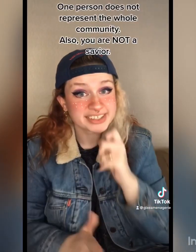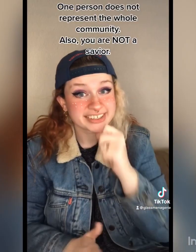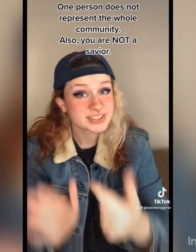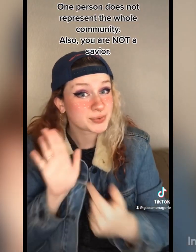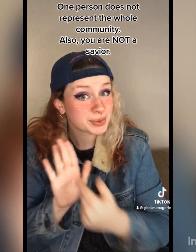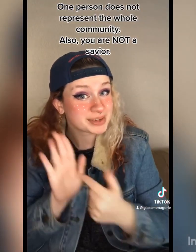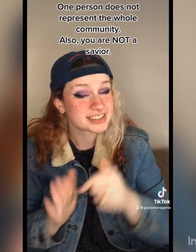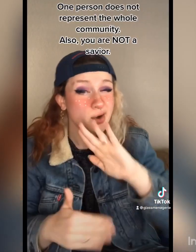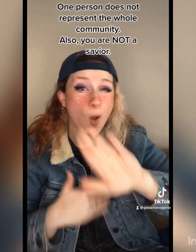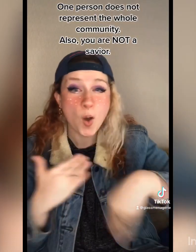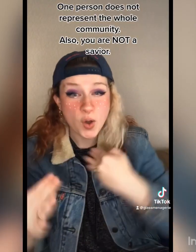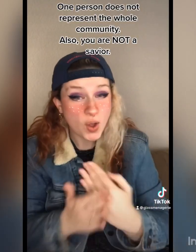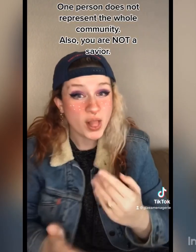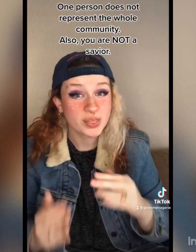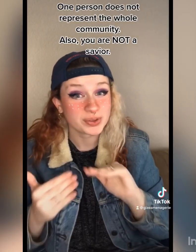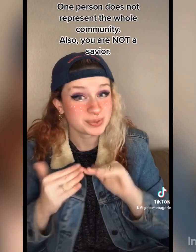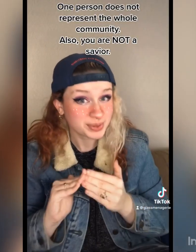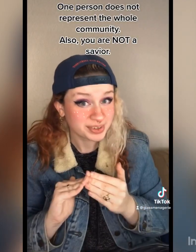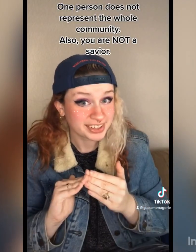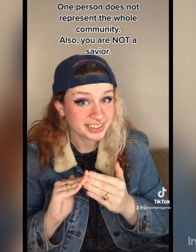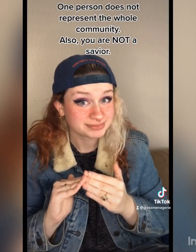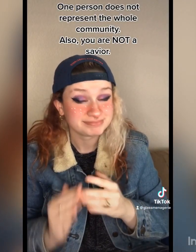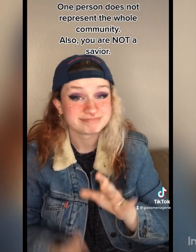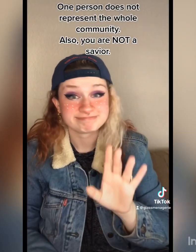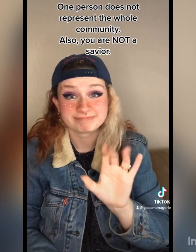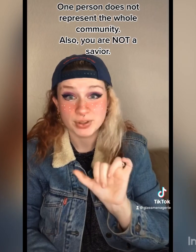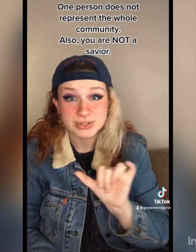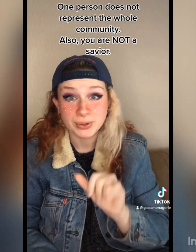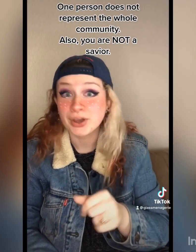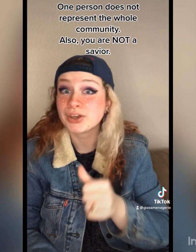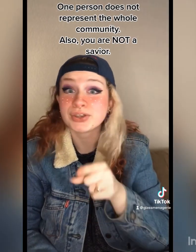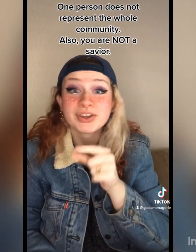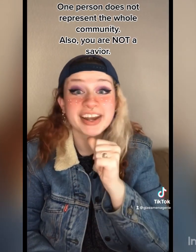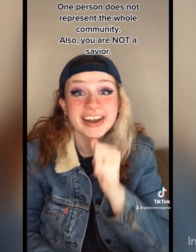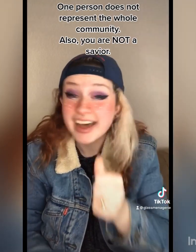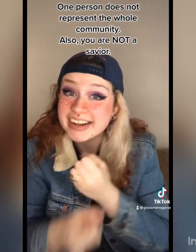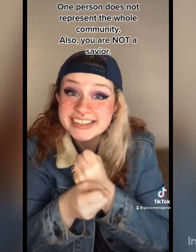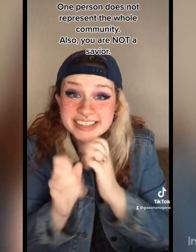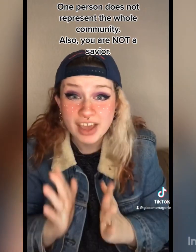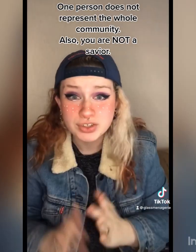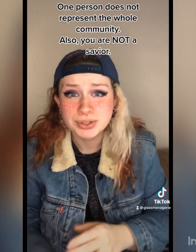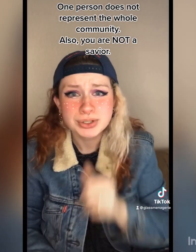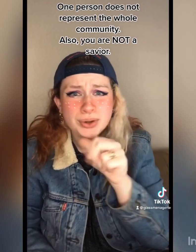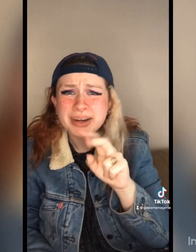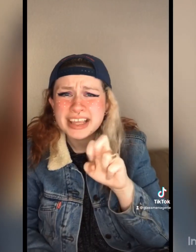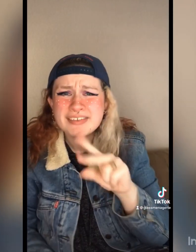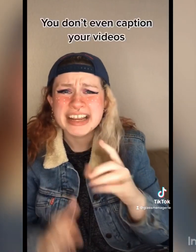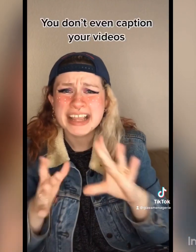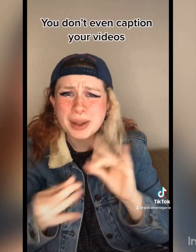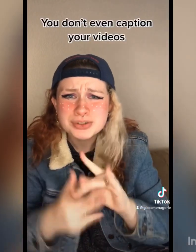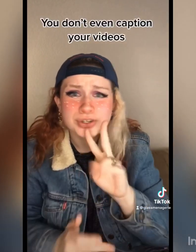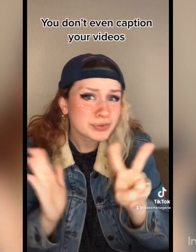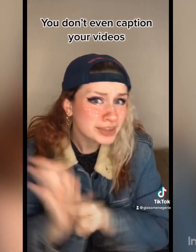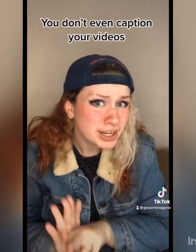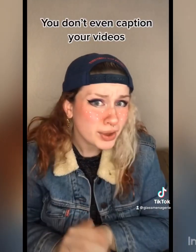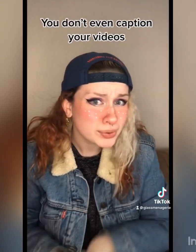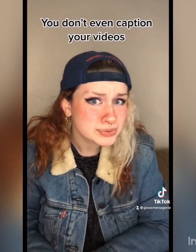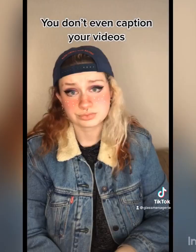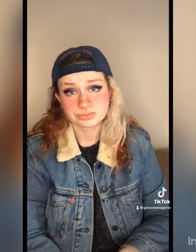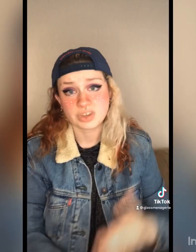One person does not represent the whole community. Also, you're not a savior. You don't even caption your videos.